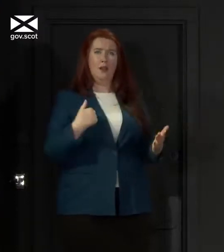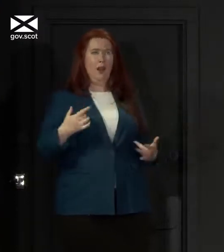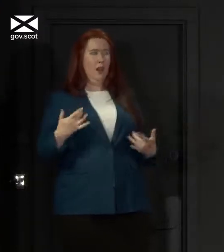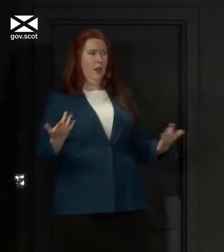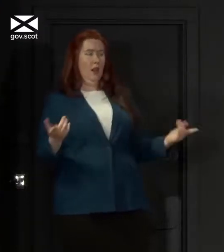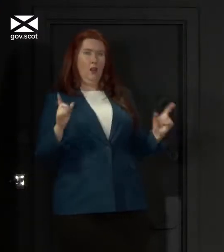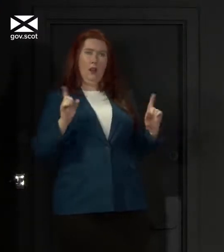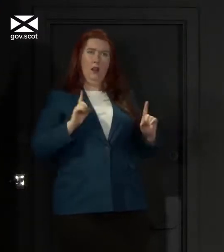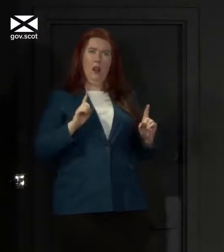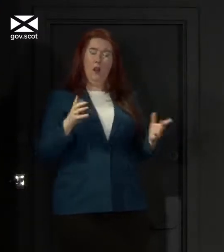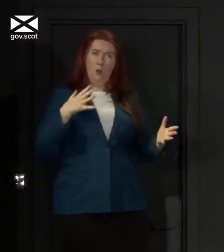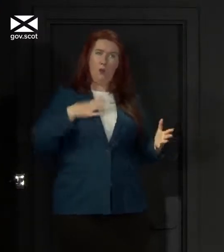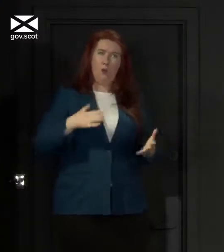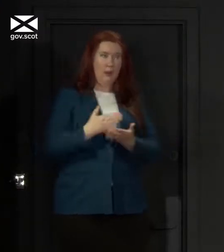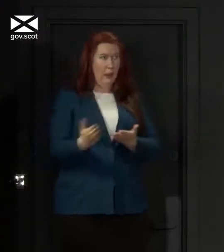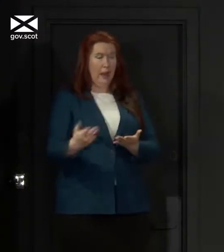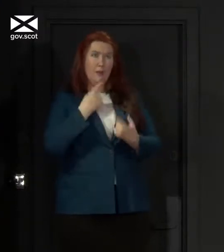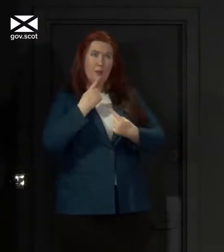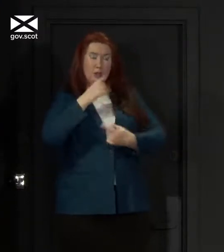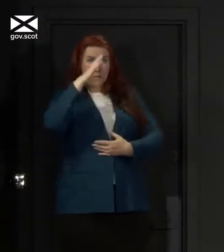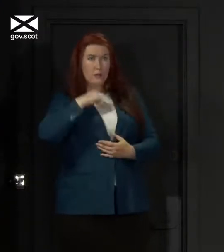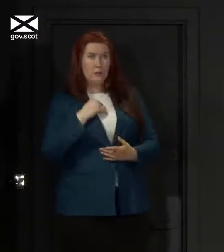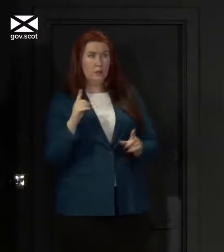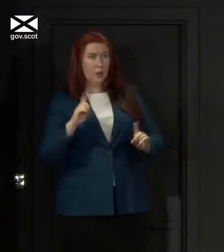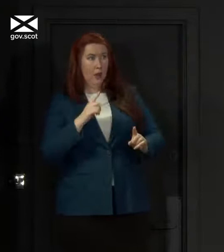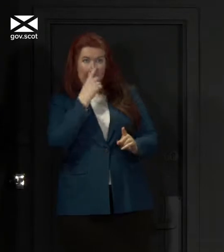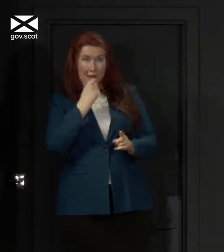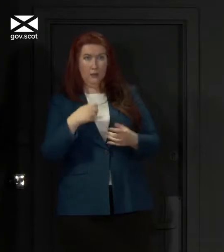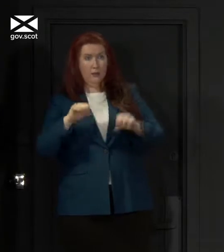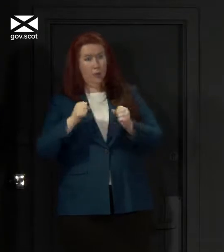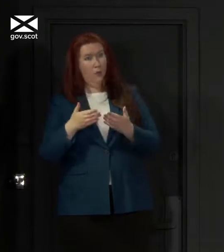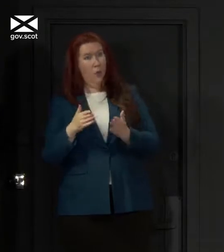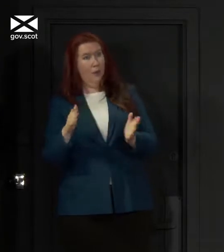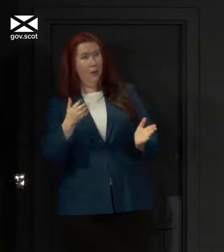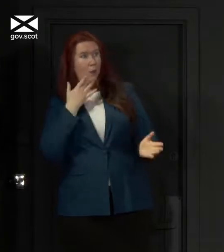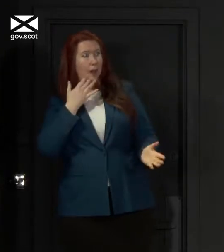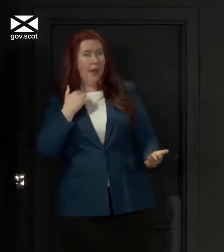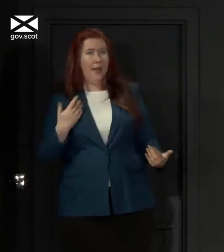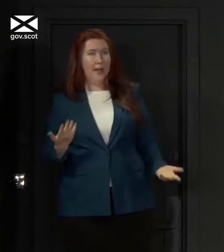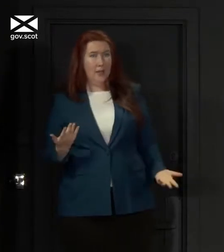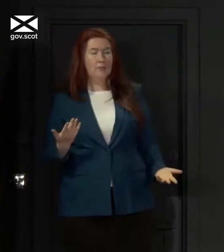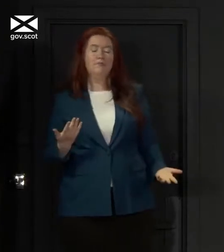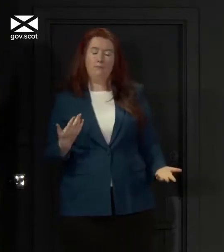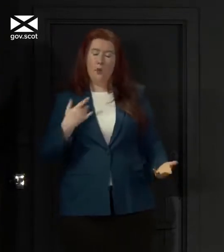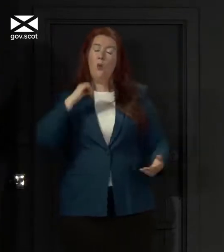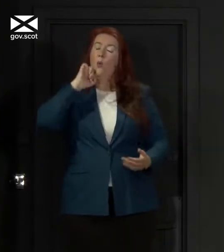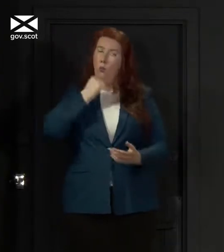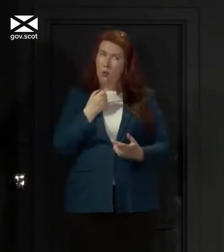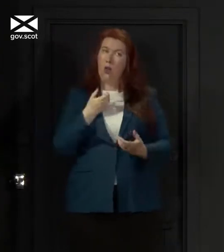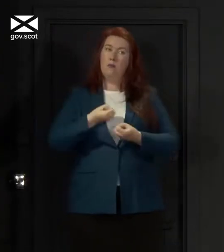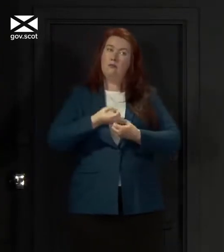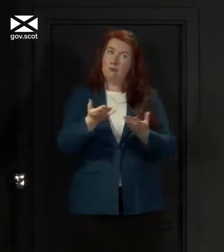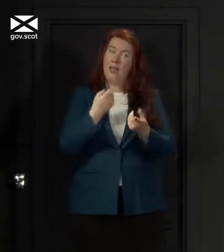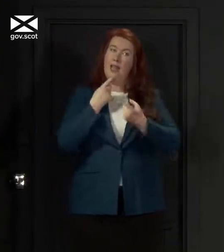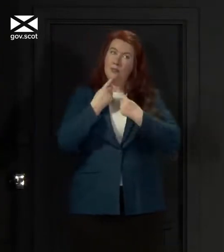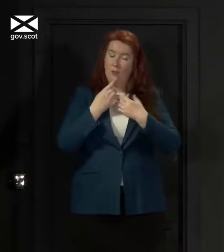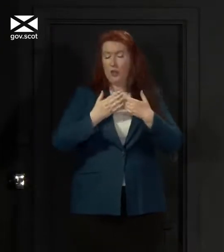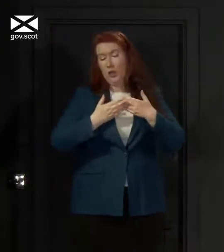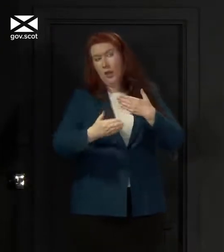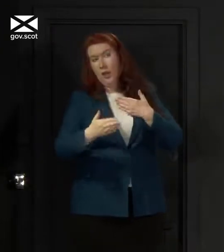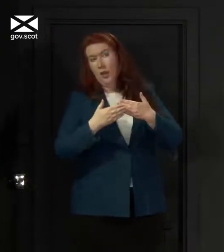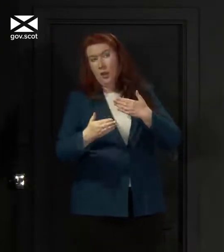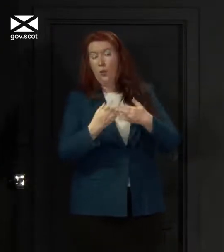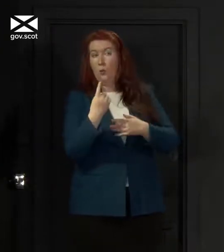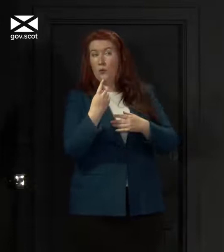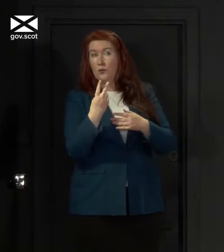about when you can start to lead a less restricted life. We will provide you with that information over the course